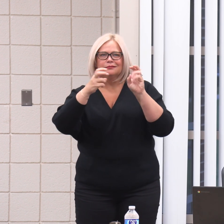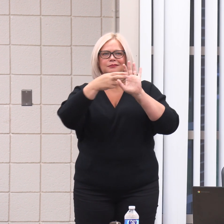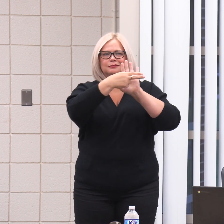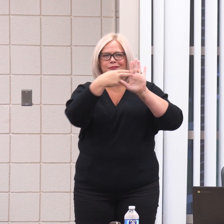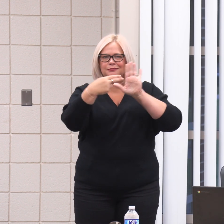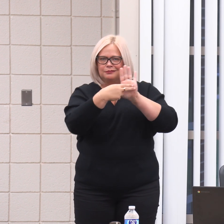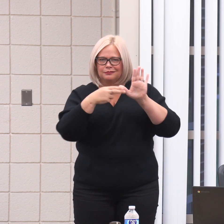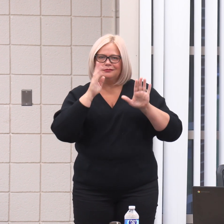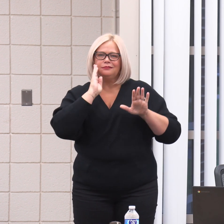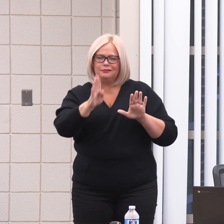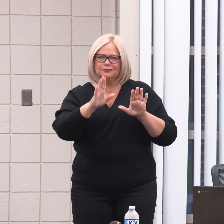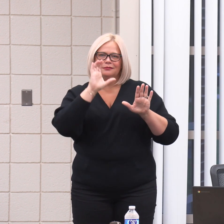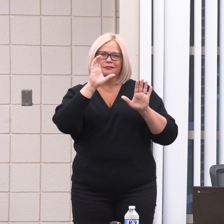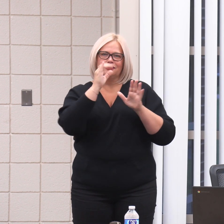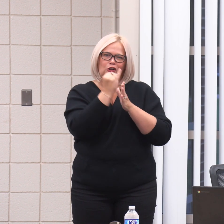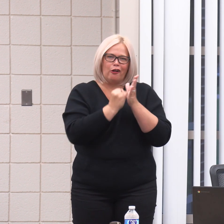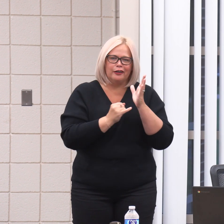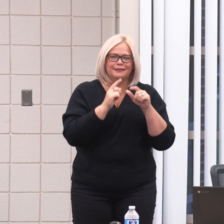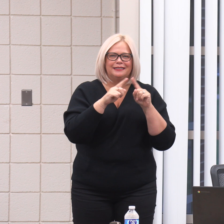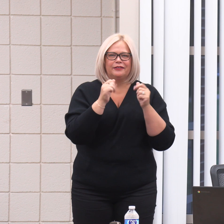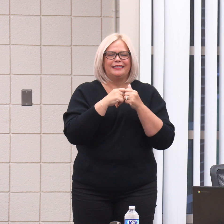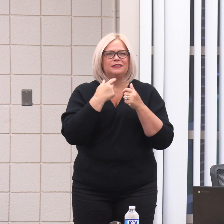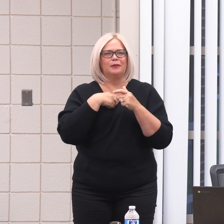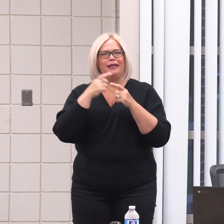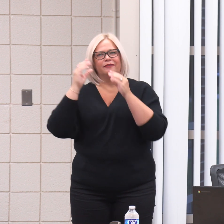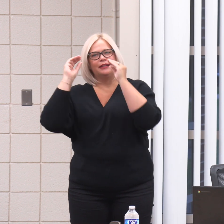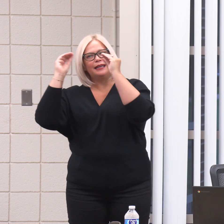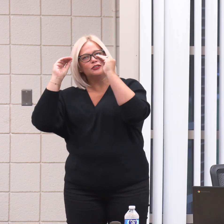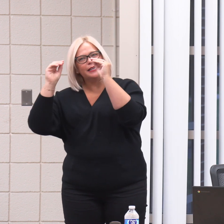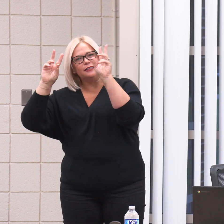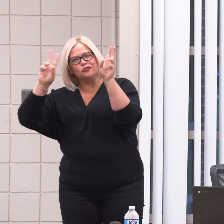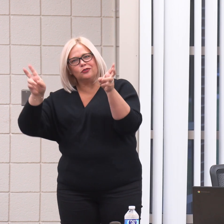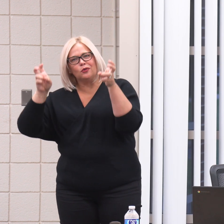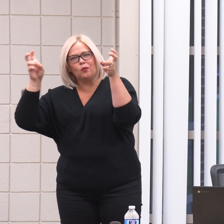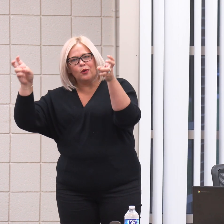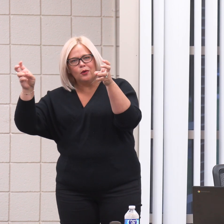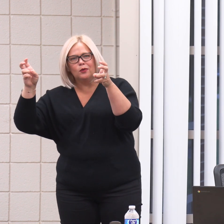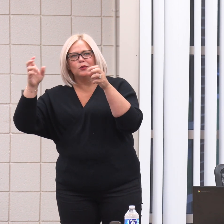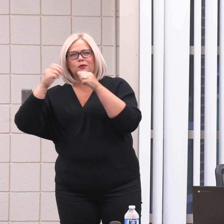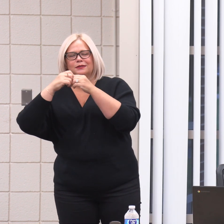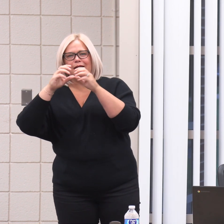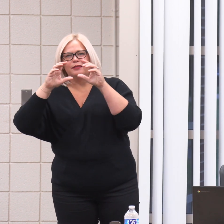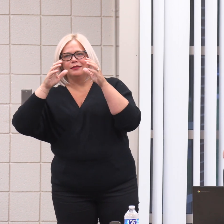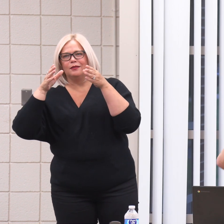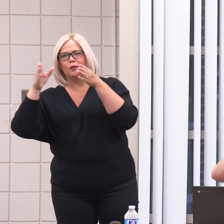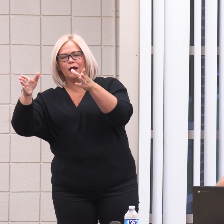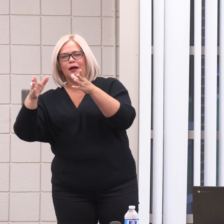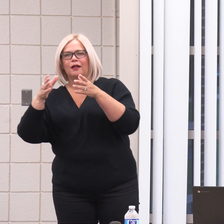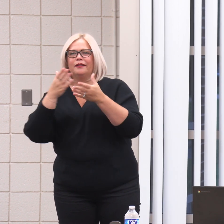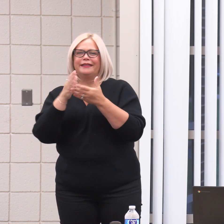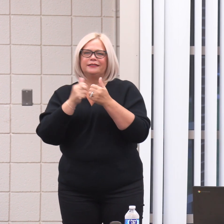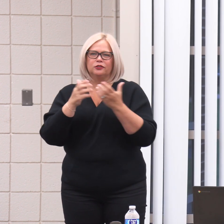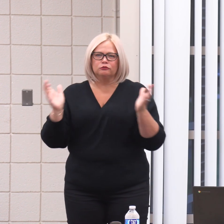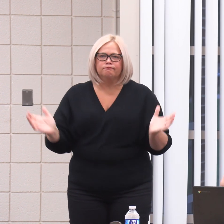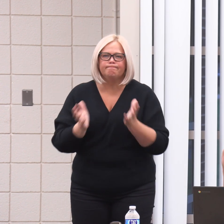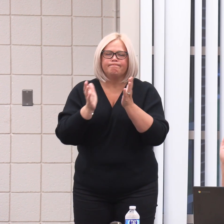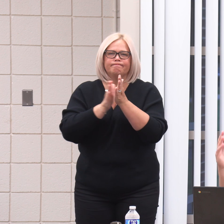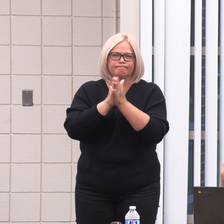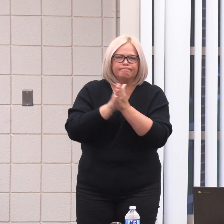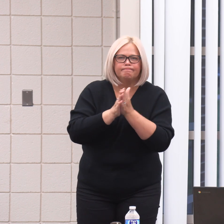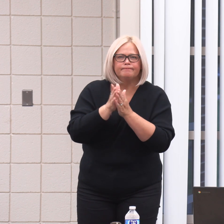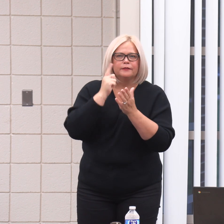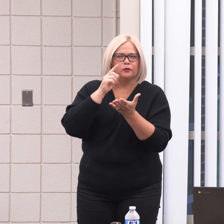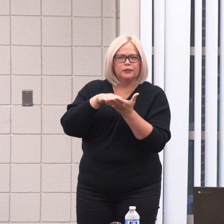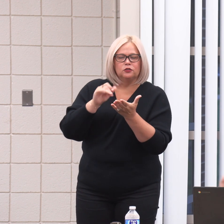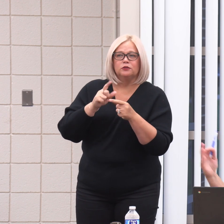just going to say all the, you know, we'll have some educational quotes out there, too. Motivational type stuff, but really when you